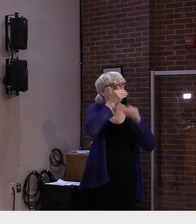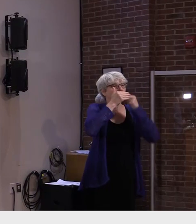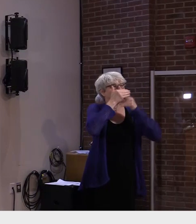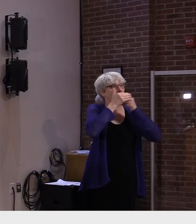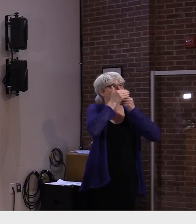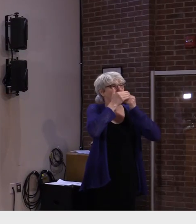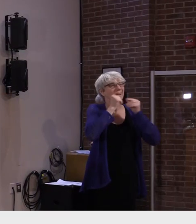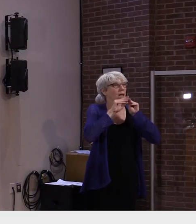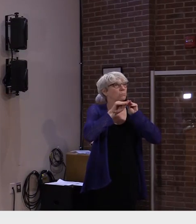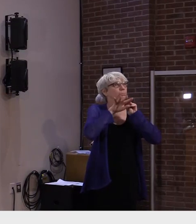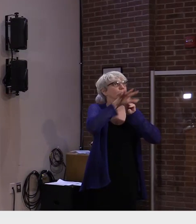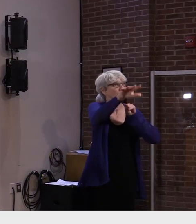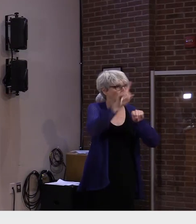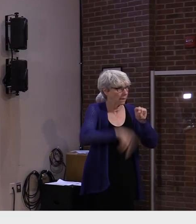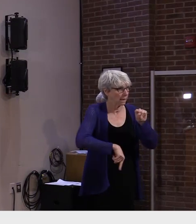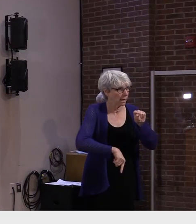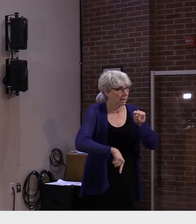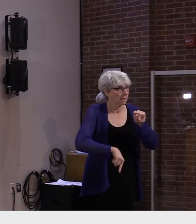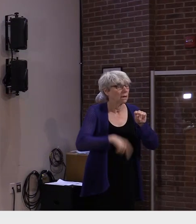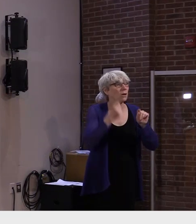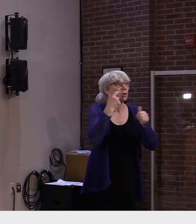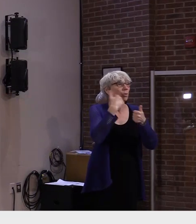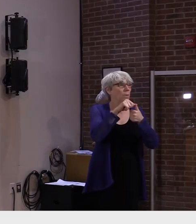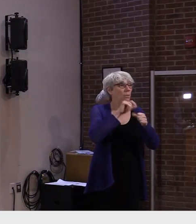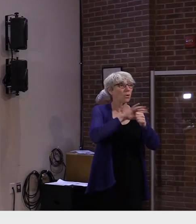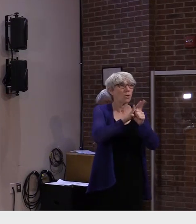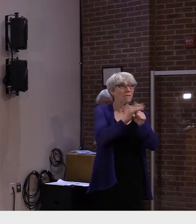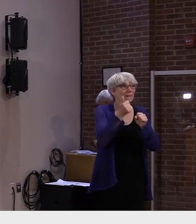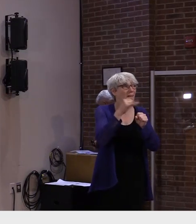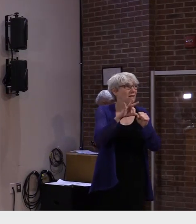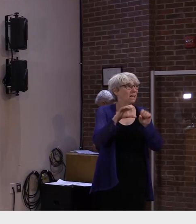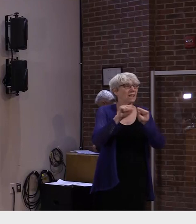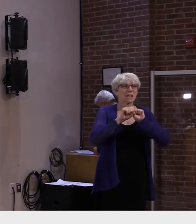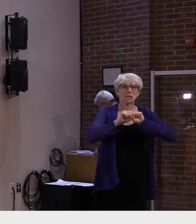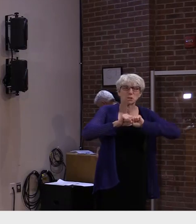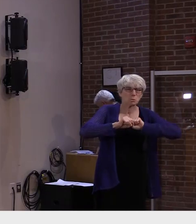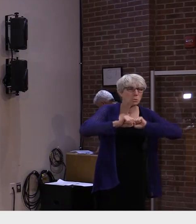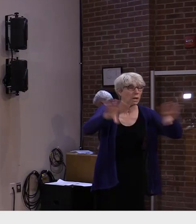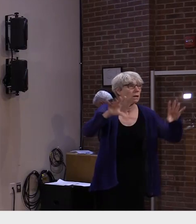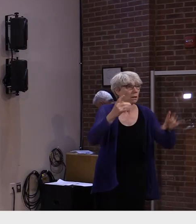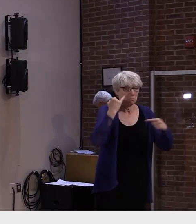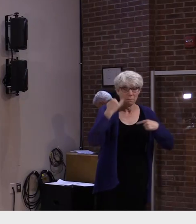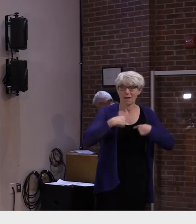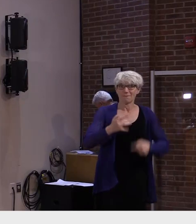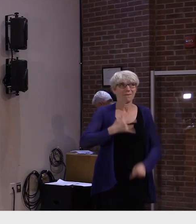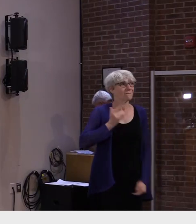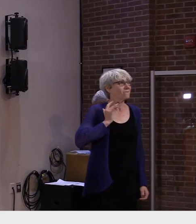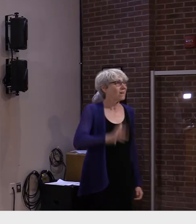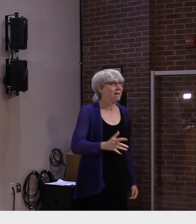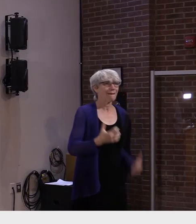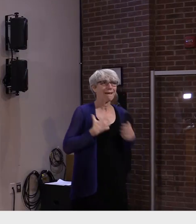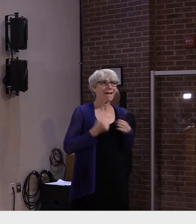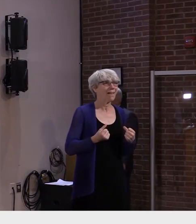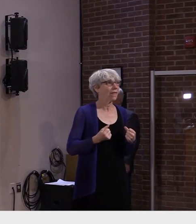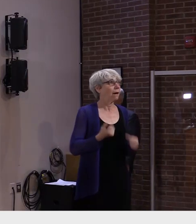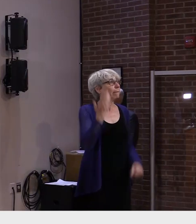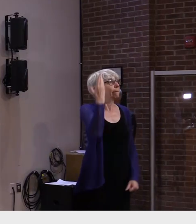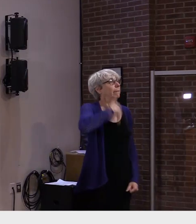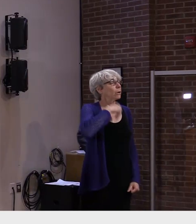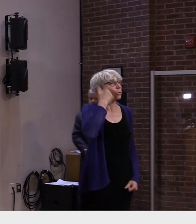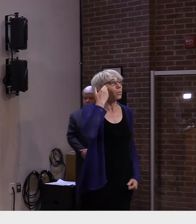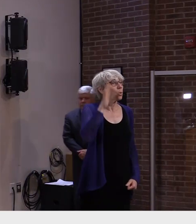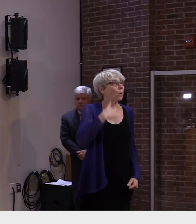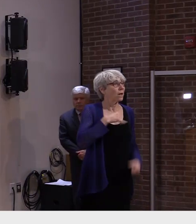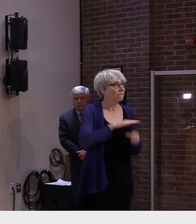that doesn't anything many vaccines vaccine and not try the to And the vaccine is